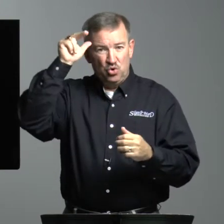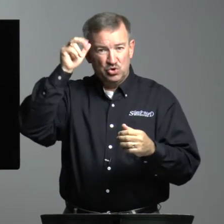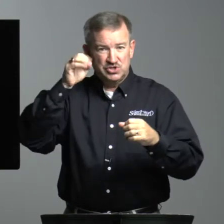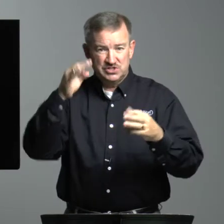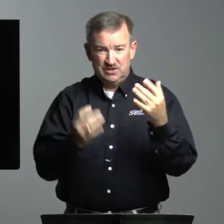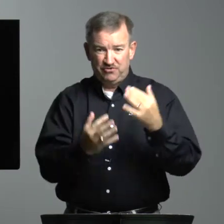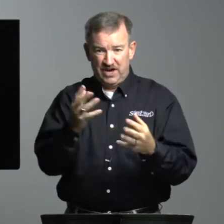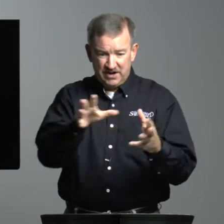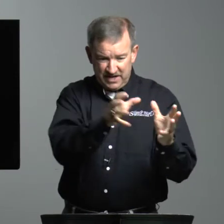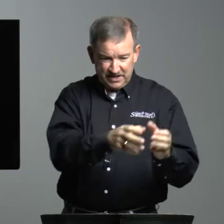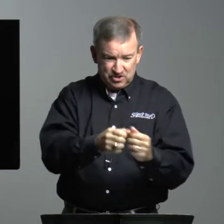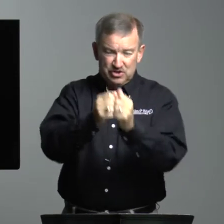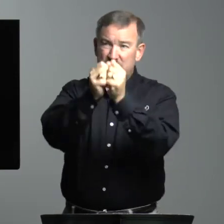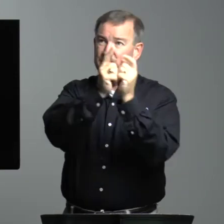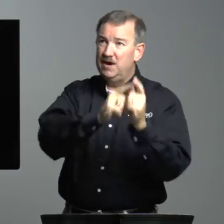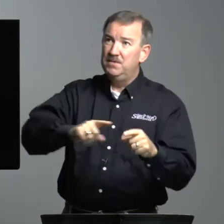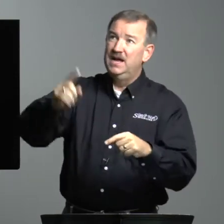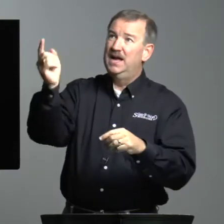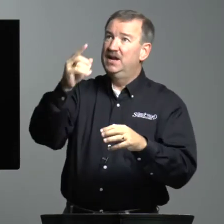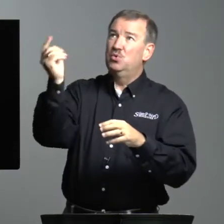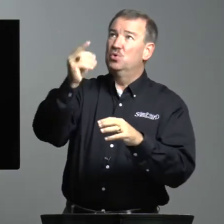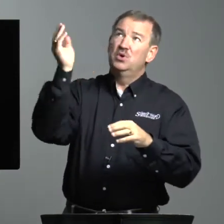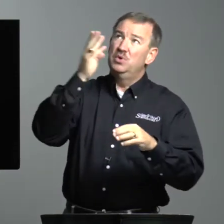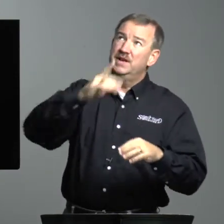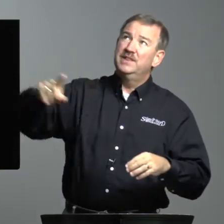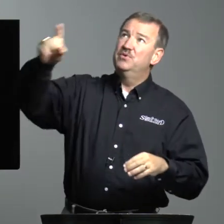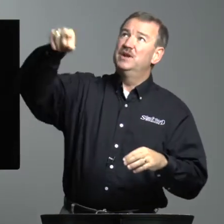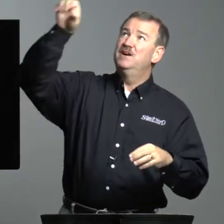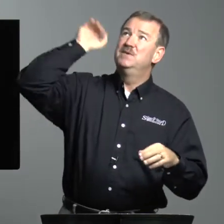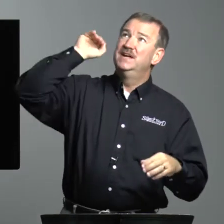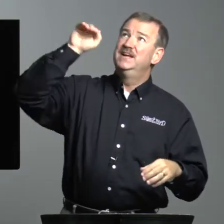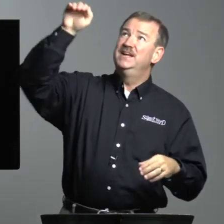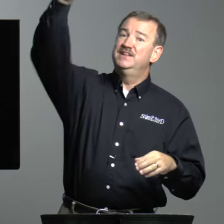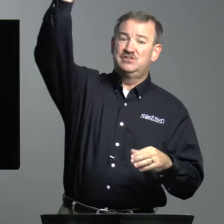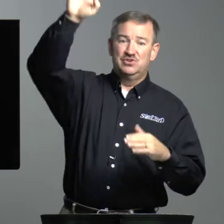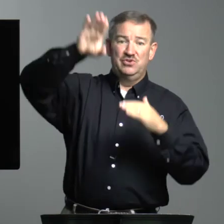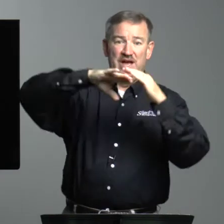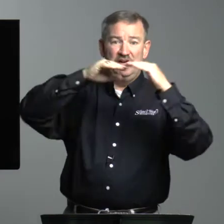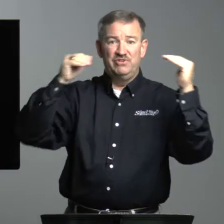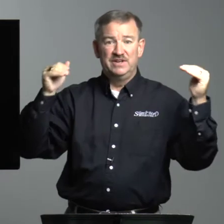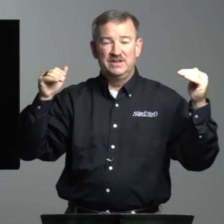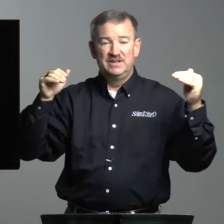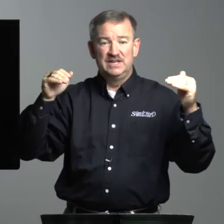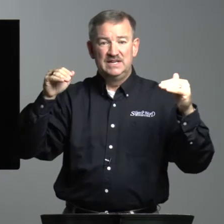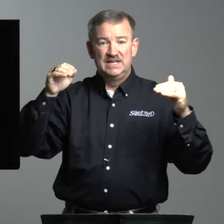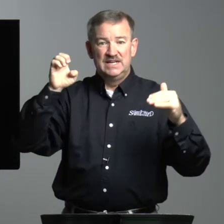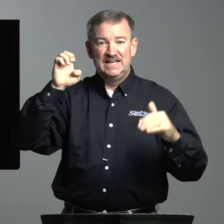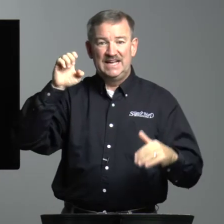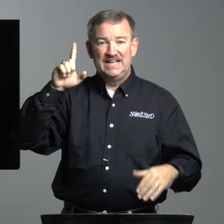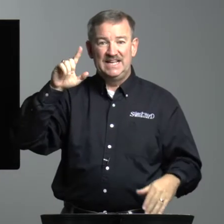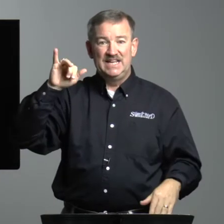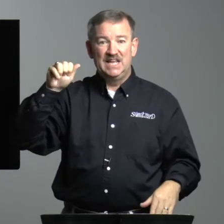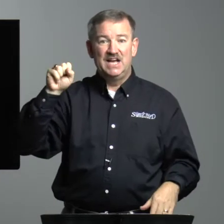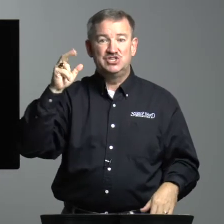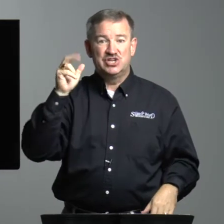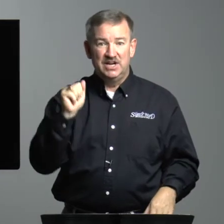horses of fire and it took him up and a whirlwind and they went up into heaven. And Elisha,